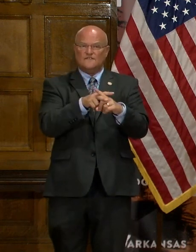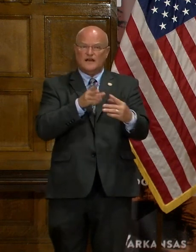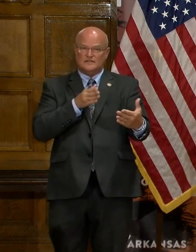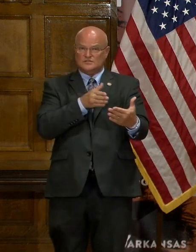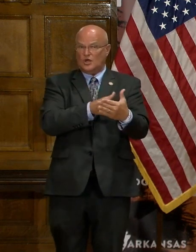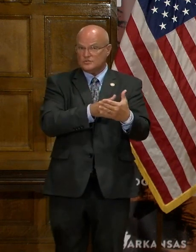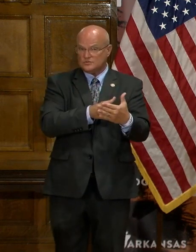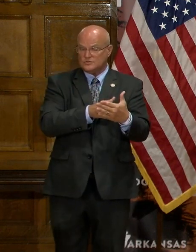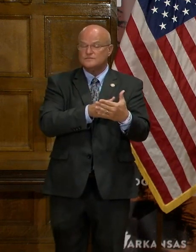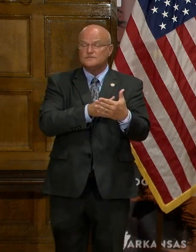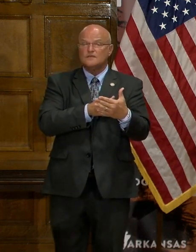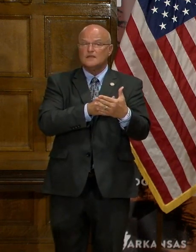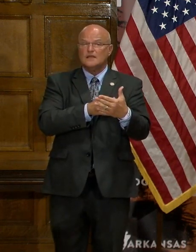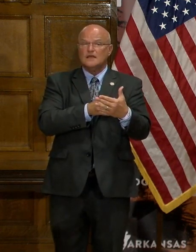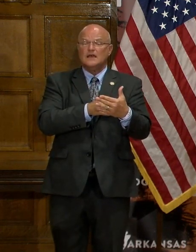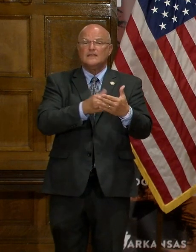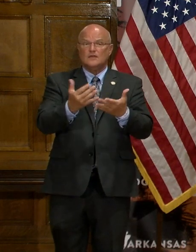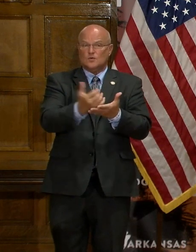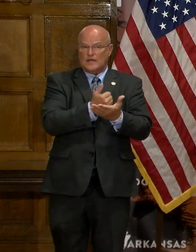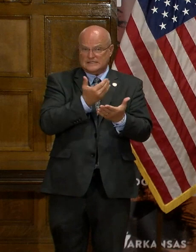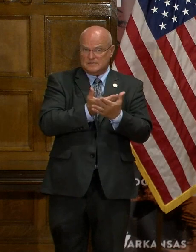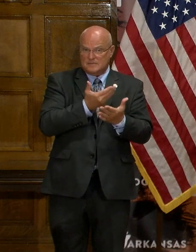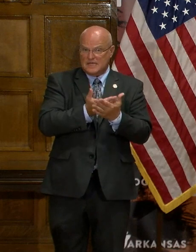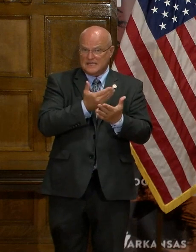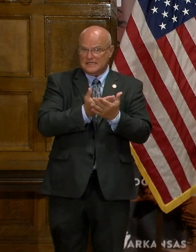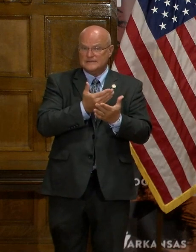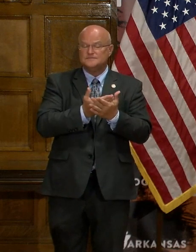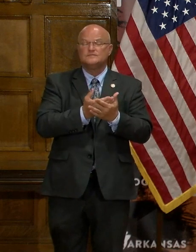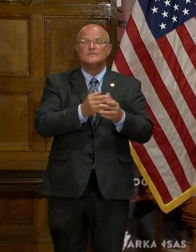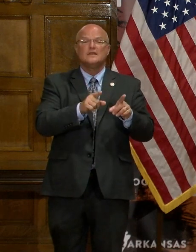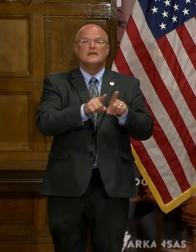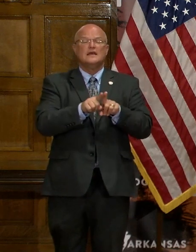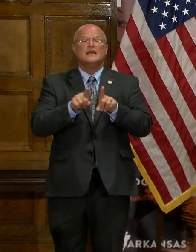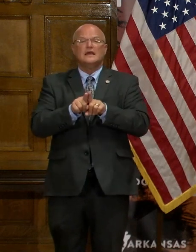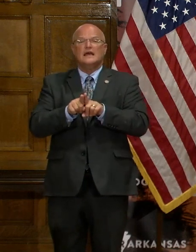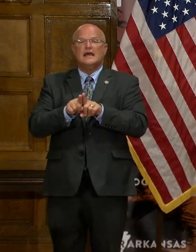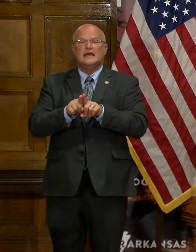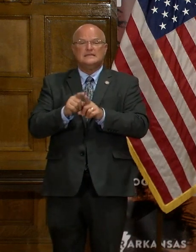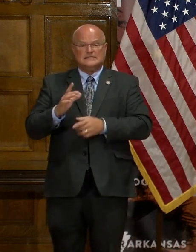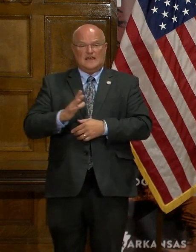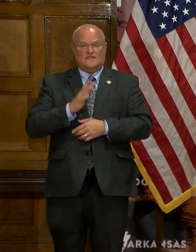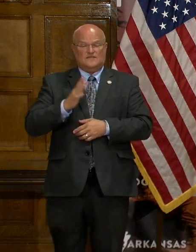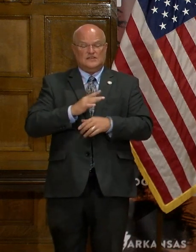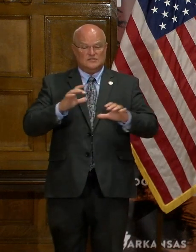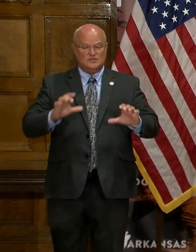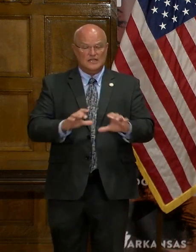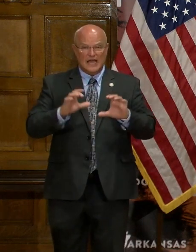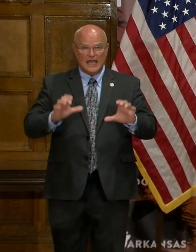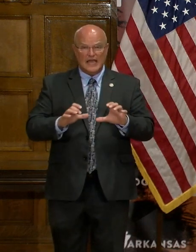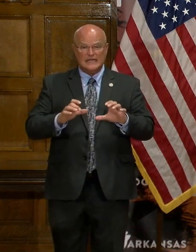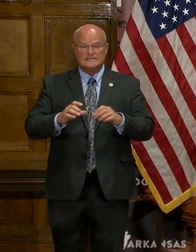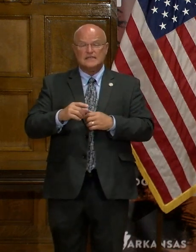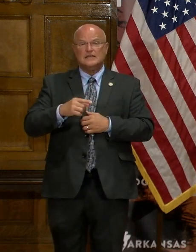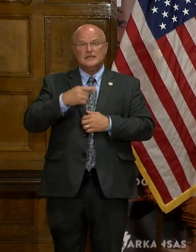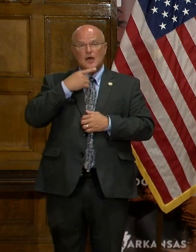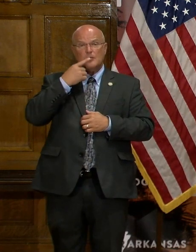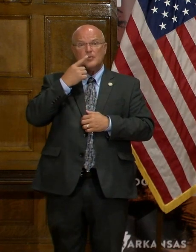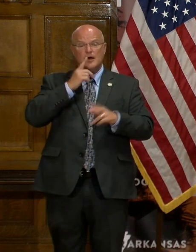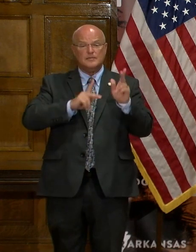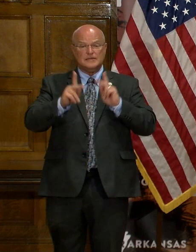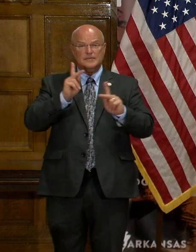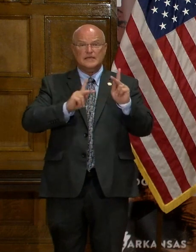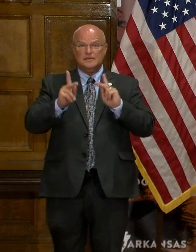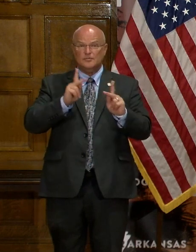lawsuit. They are raising money, raising money as official acts as public officials elected